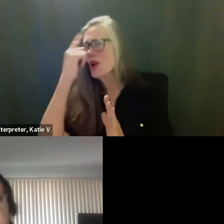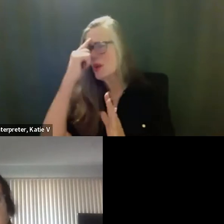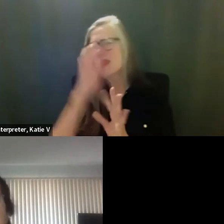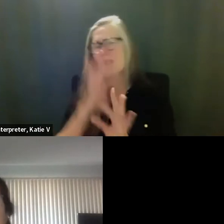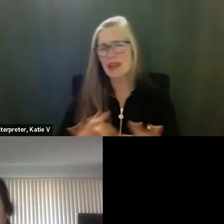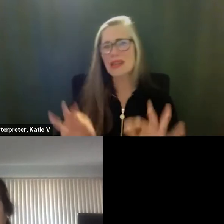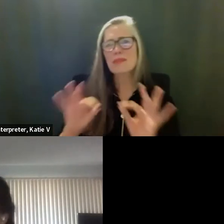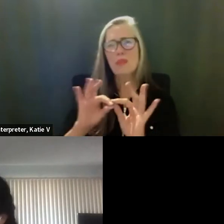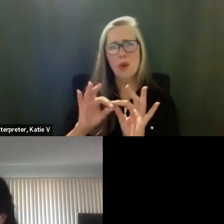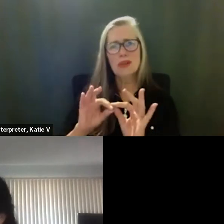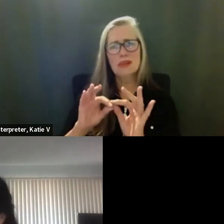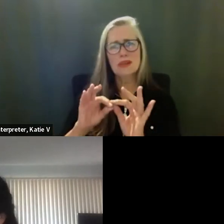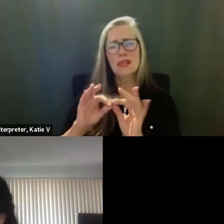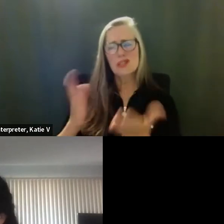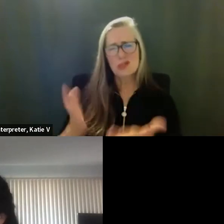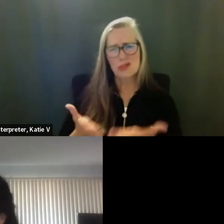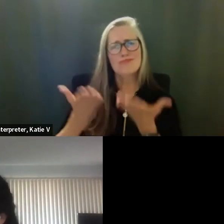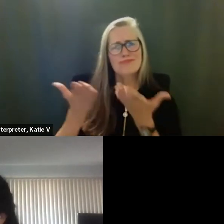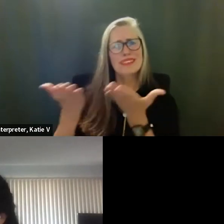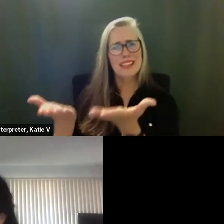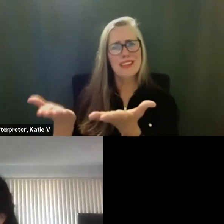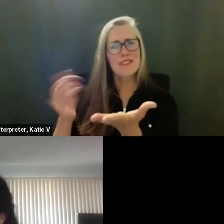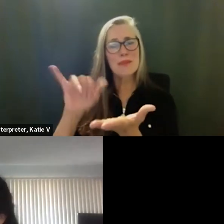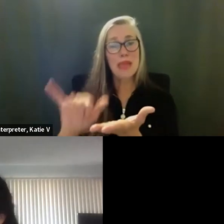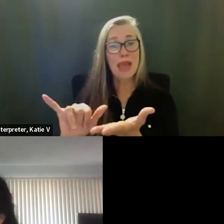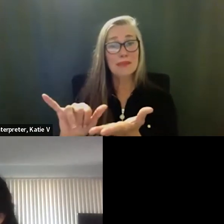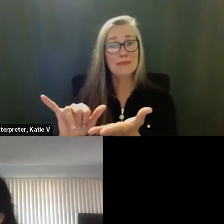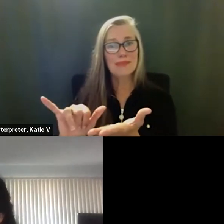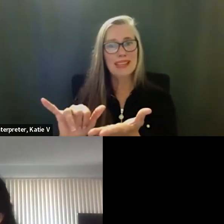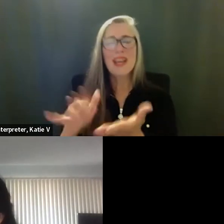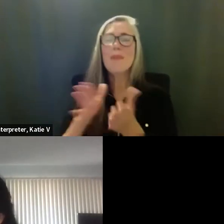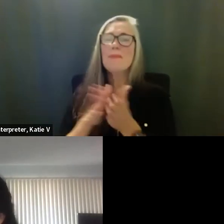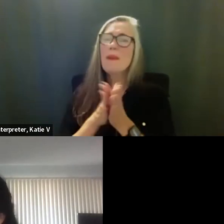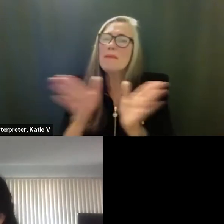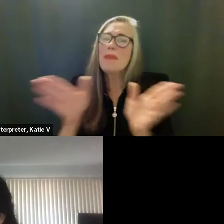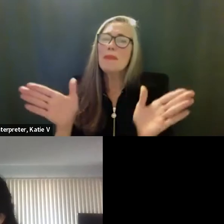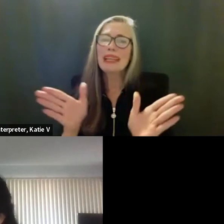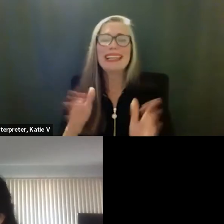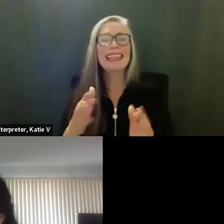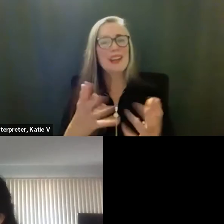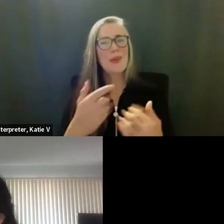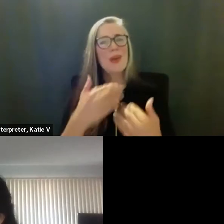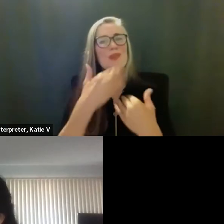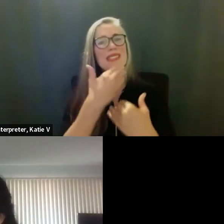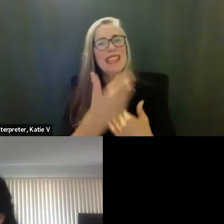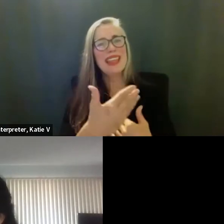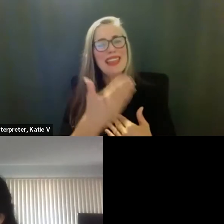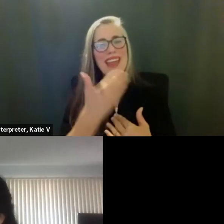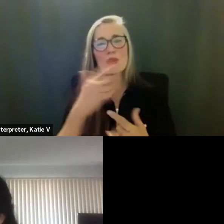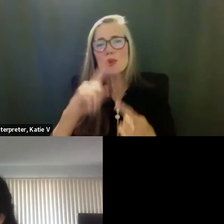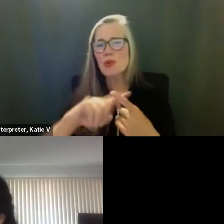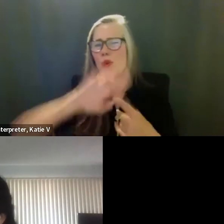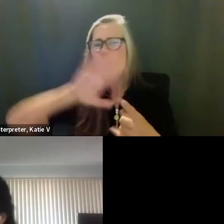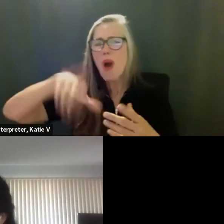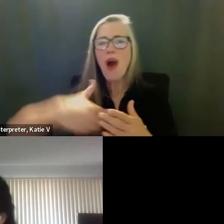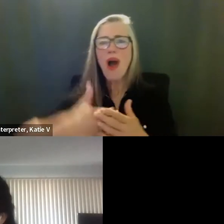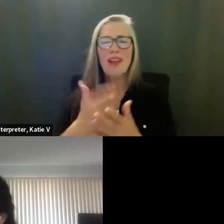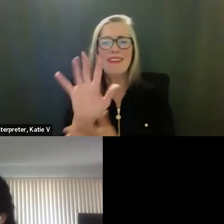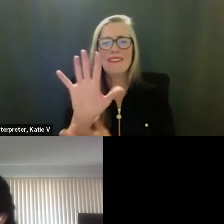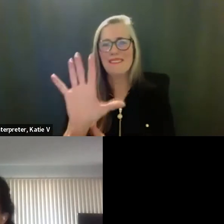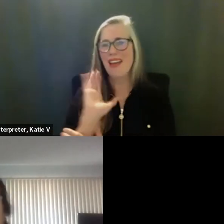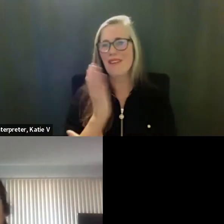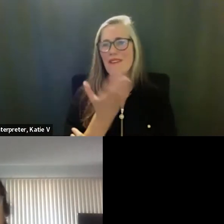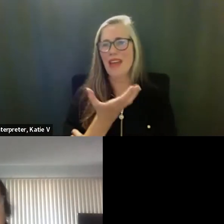So I'm happy to answer any questions. And I do want to just publicly thank our occupational therapists for the important work that they do. Okay.